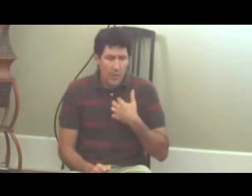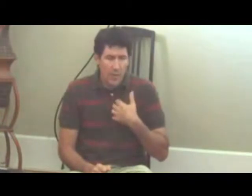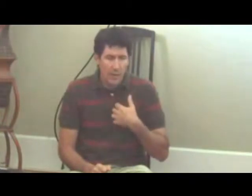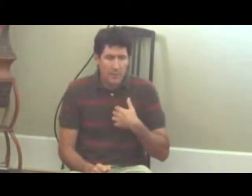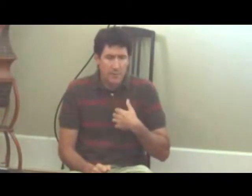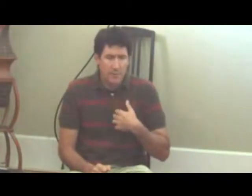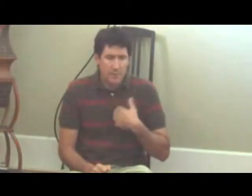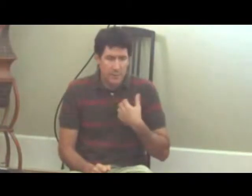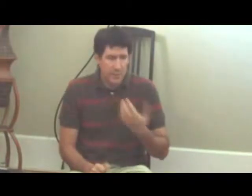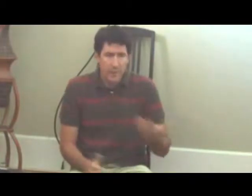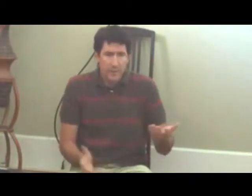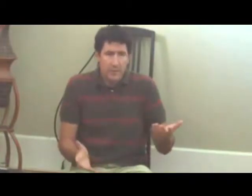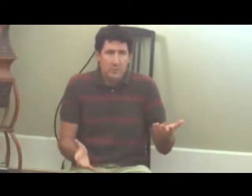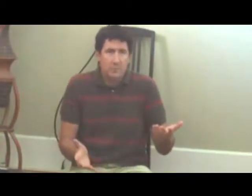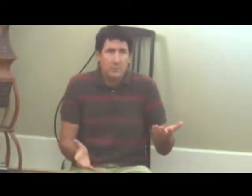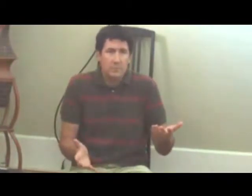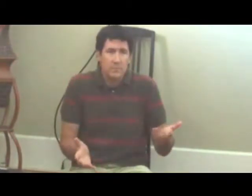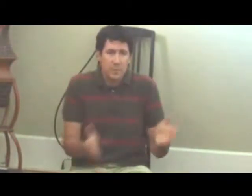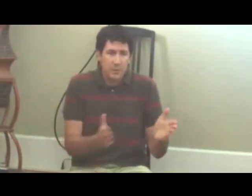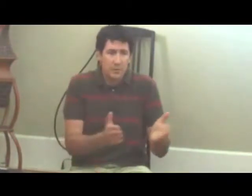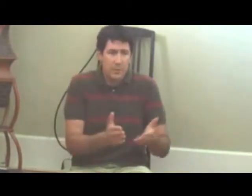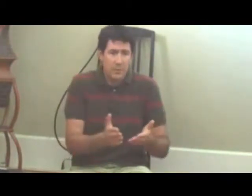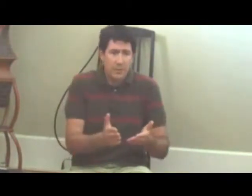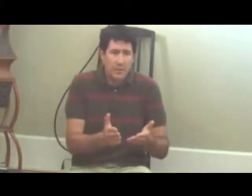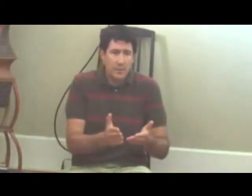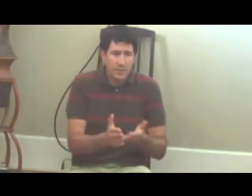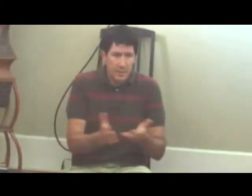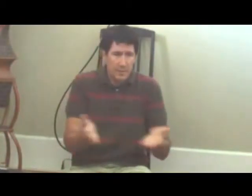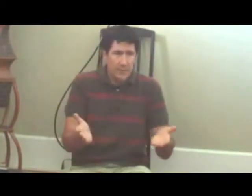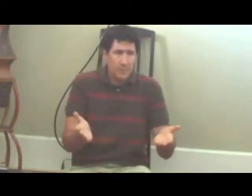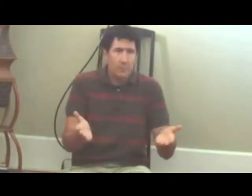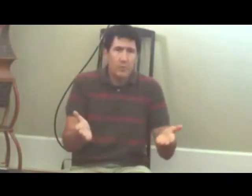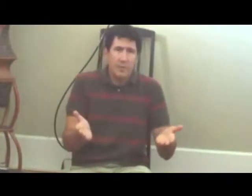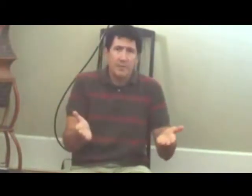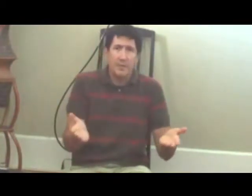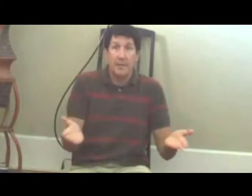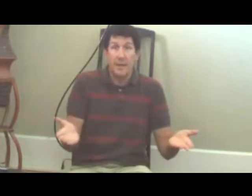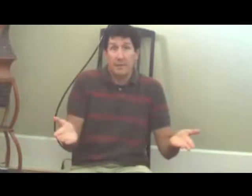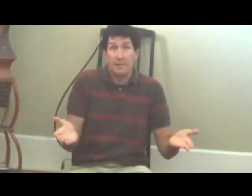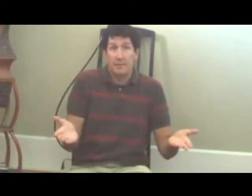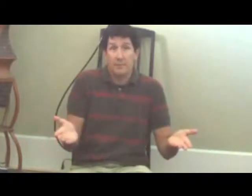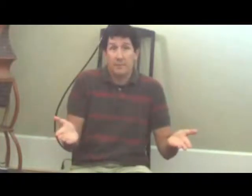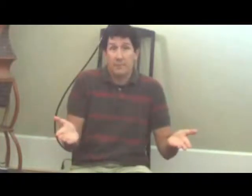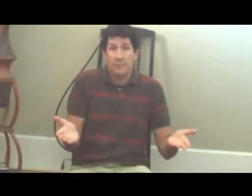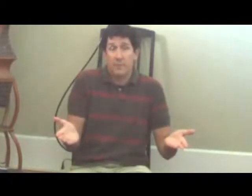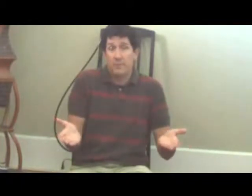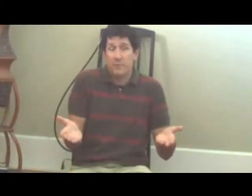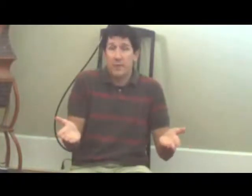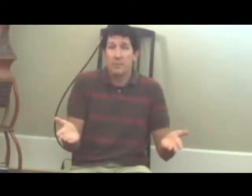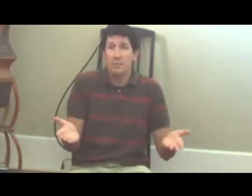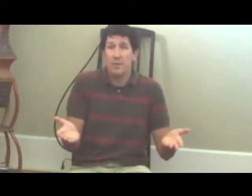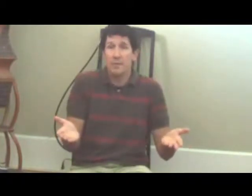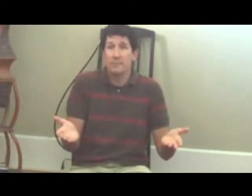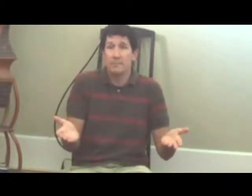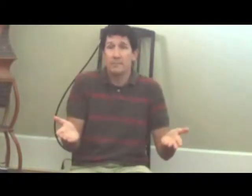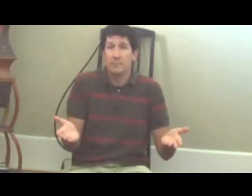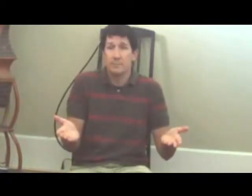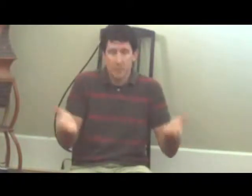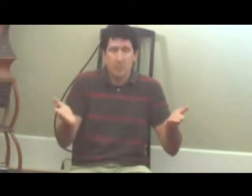So, there you have it, where Buddha said, hey, if you tame your mind, you